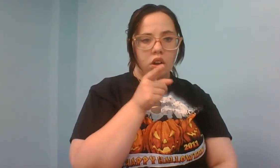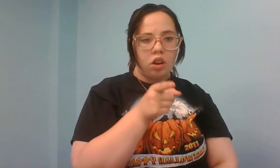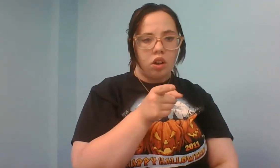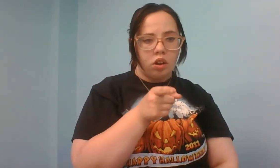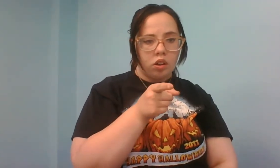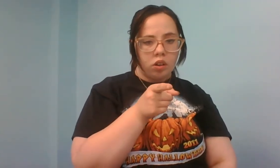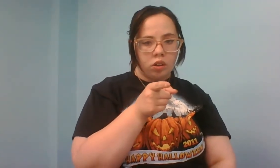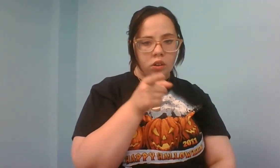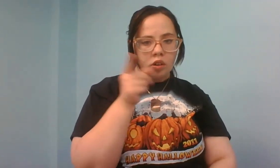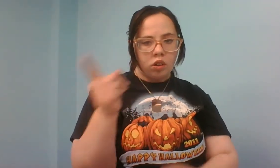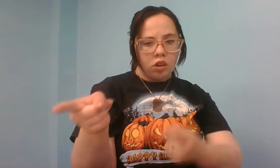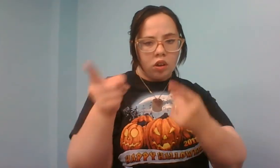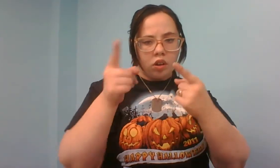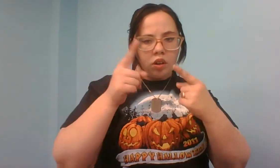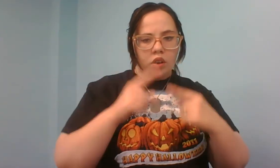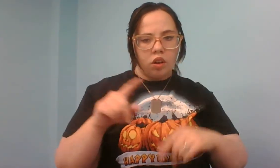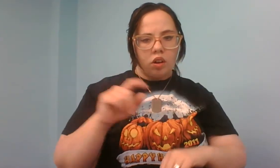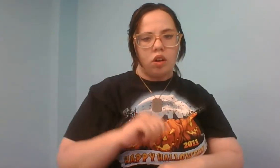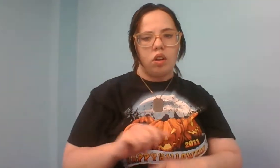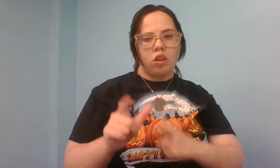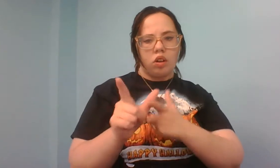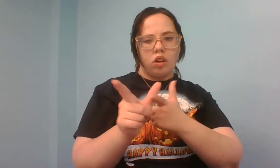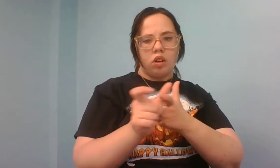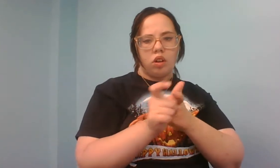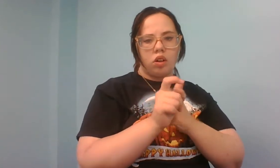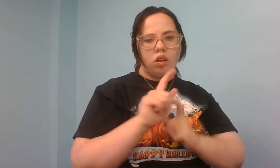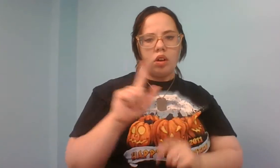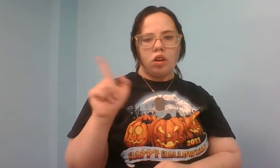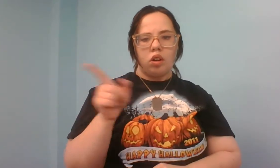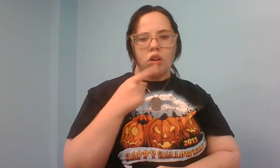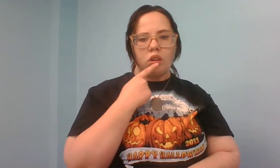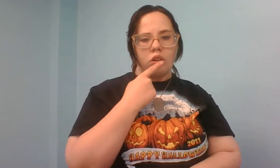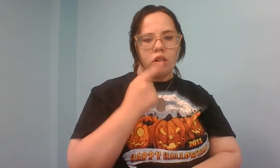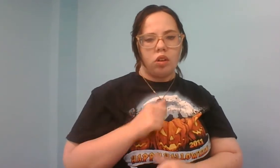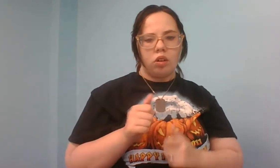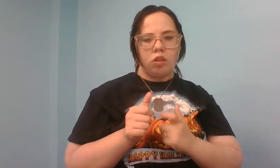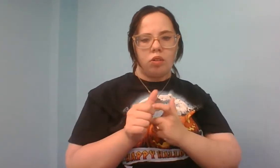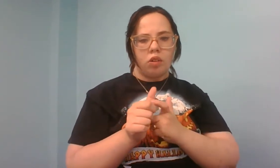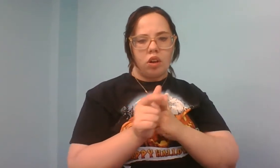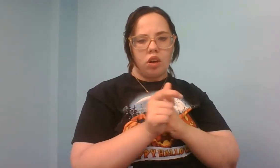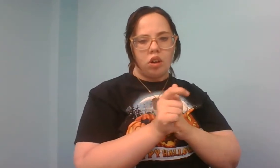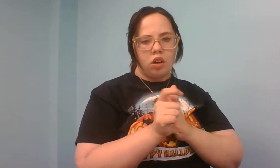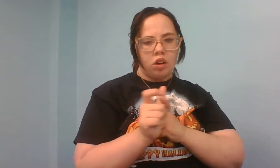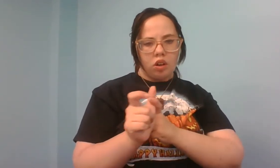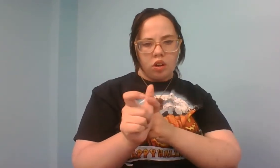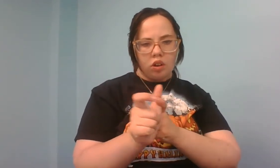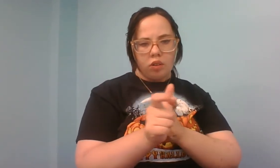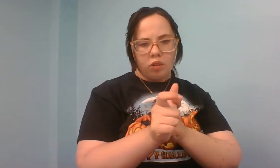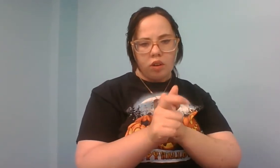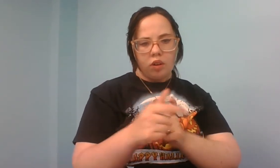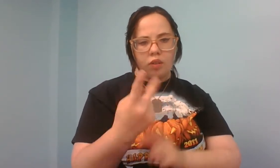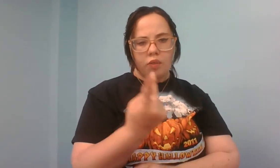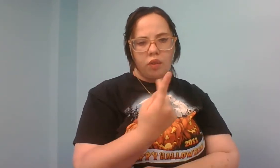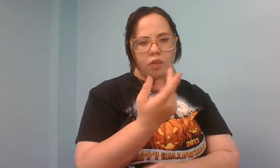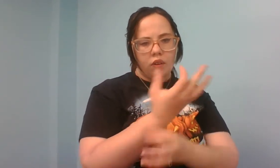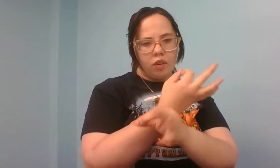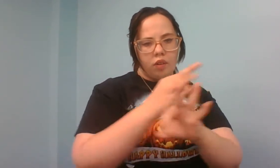are you, coming to the tree? Where I told you to run, so we'd both be free